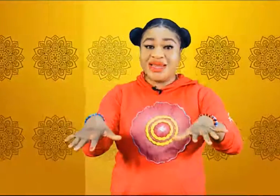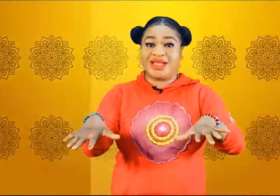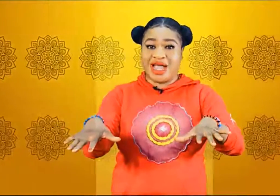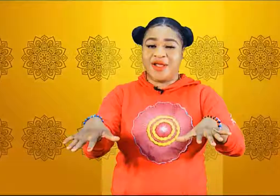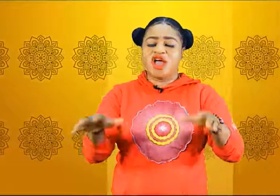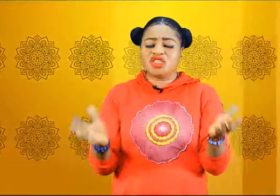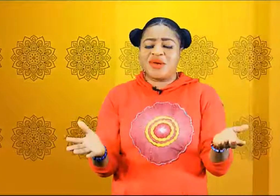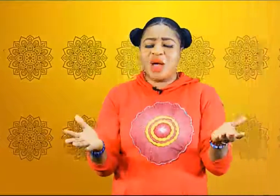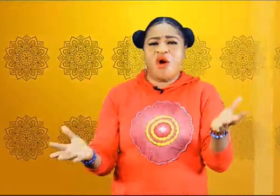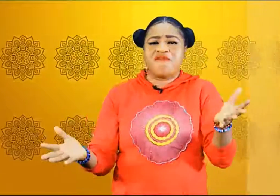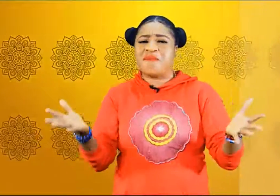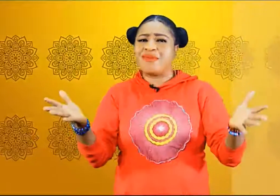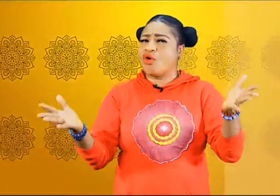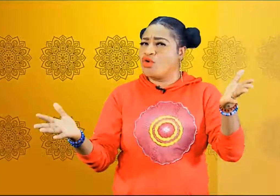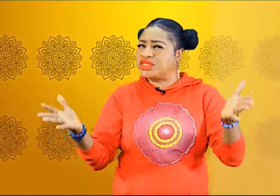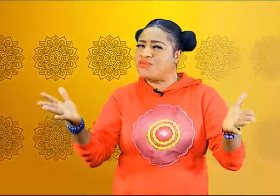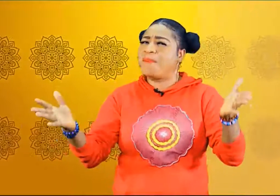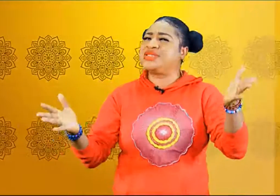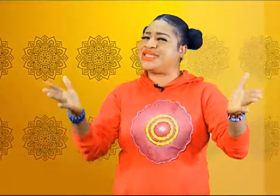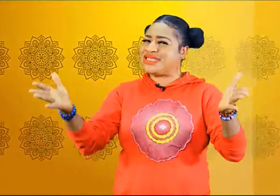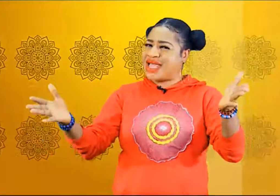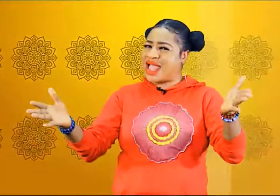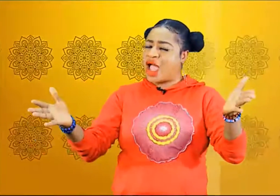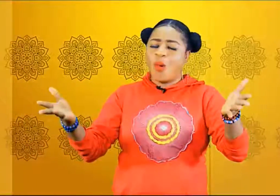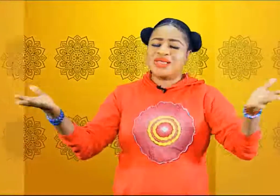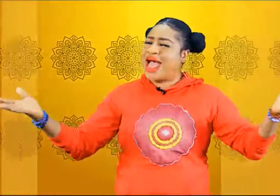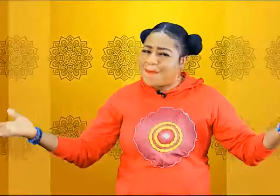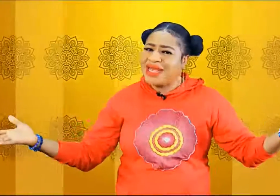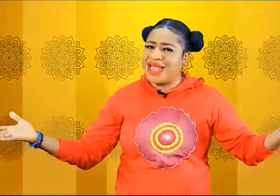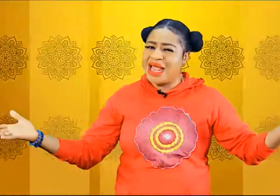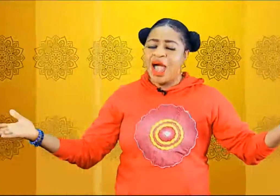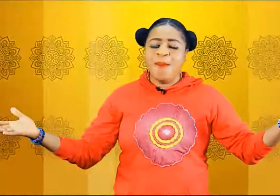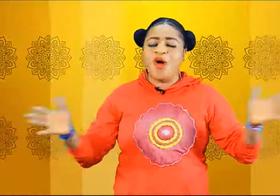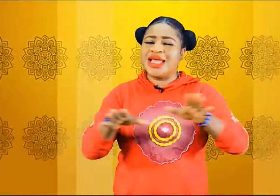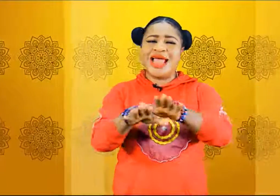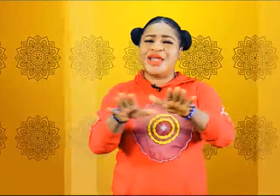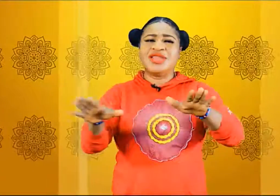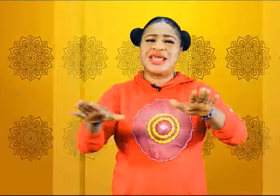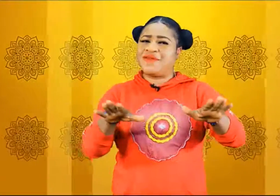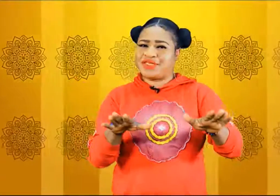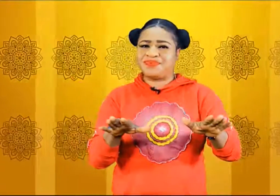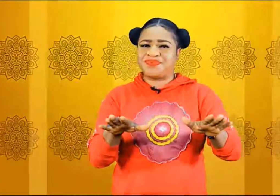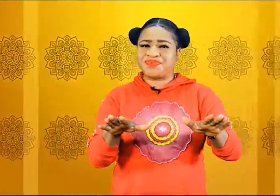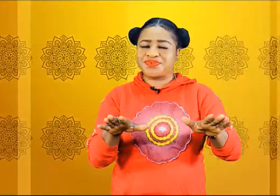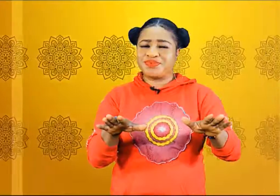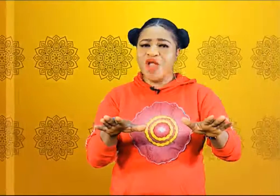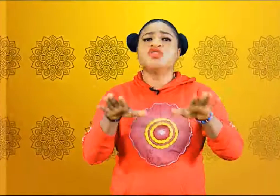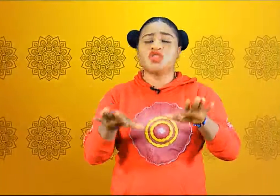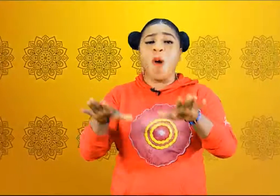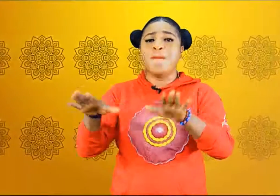in in nigeria so jerry pay what feedback boy see mobility teller what's happening working like you only gifts so